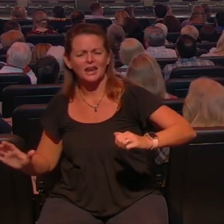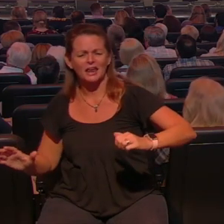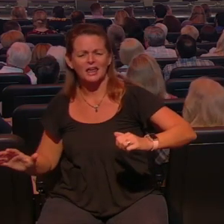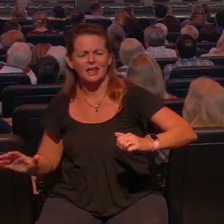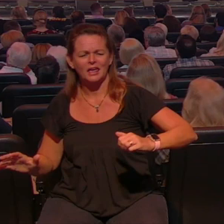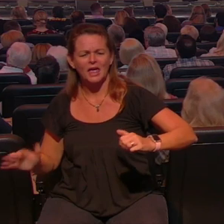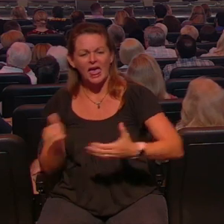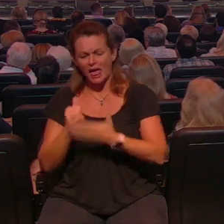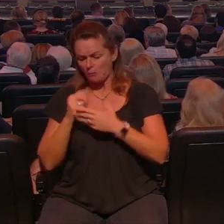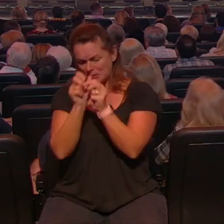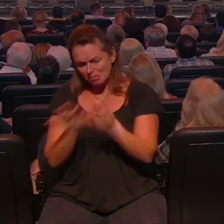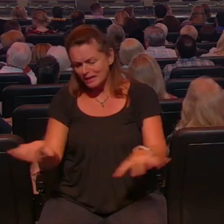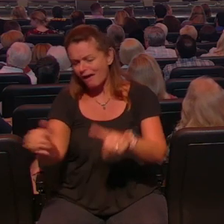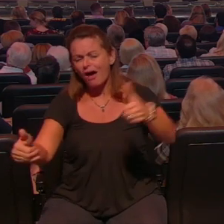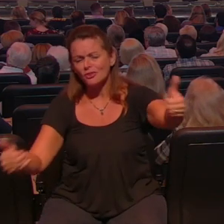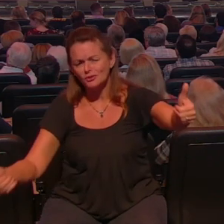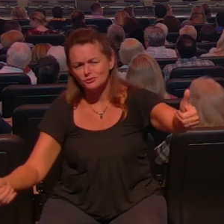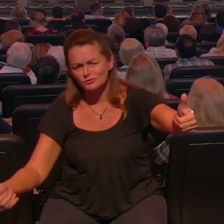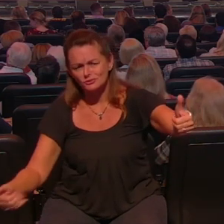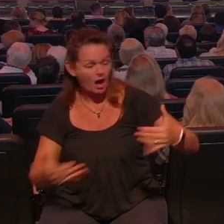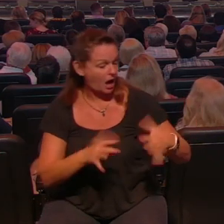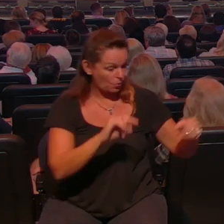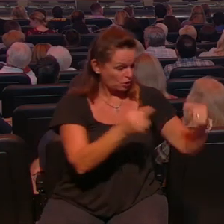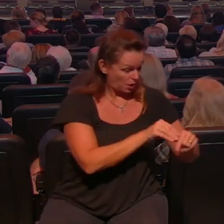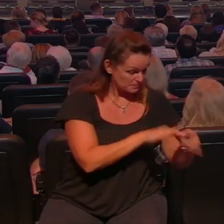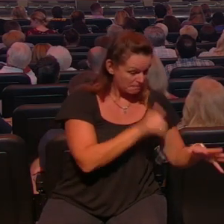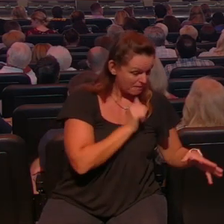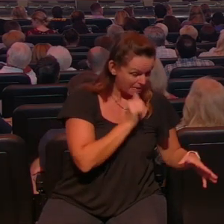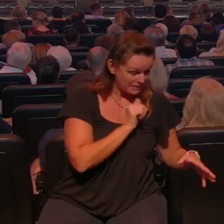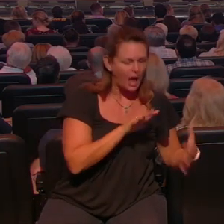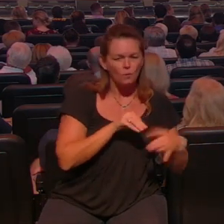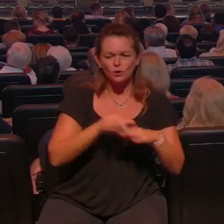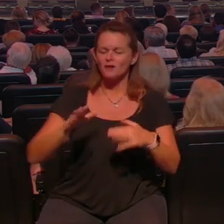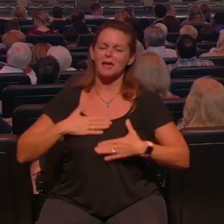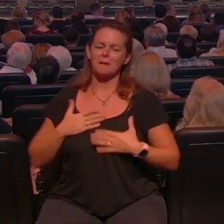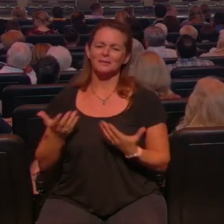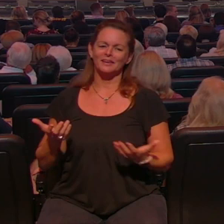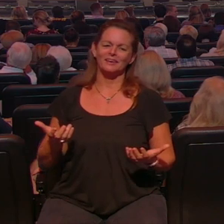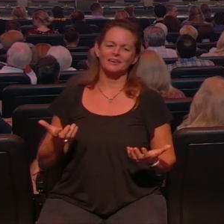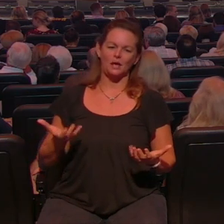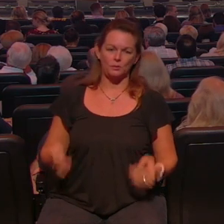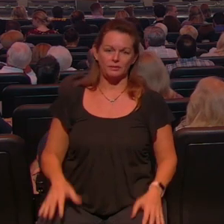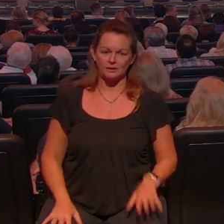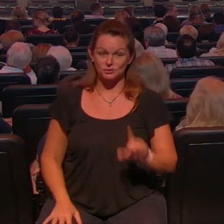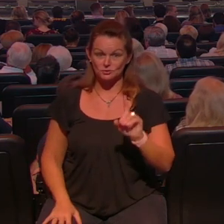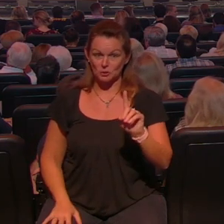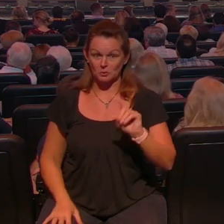blessing to people instead of causing pain I could cause happiness and joy I could be a blessing now watch this so